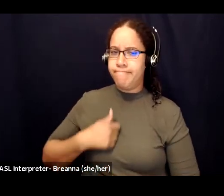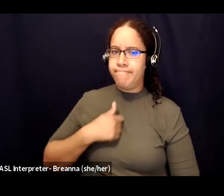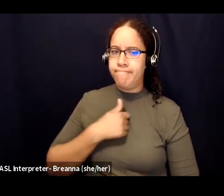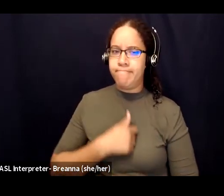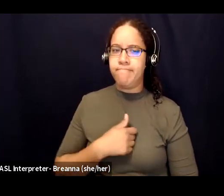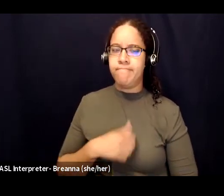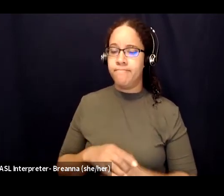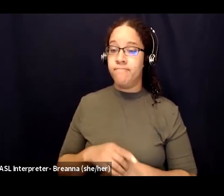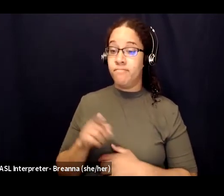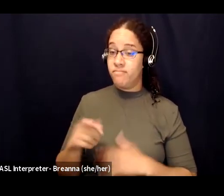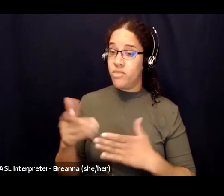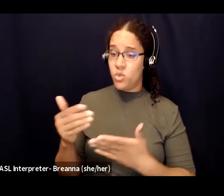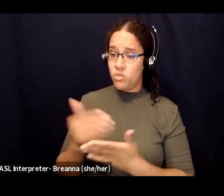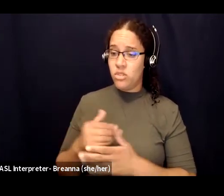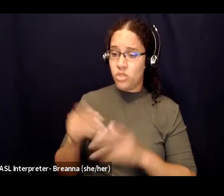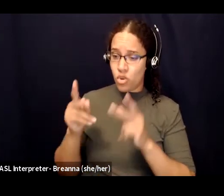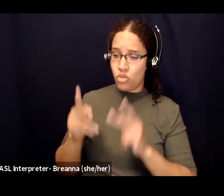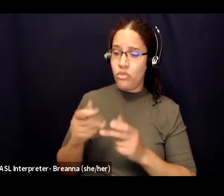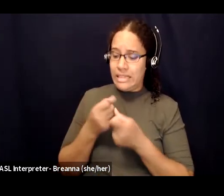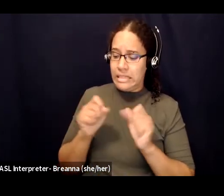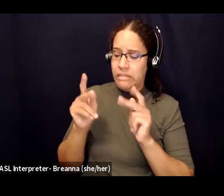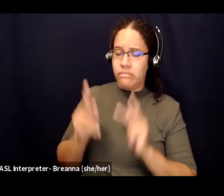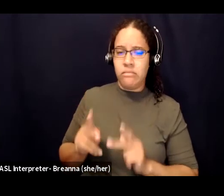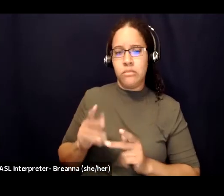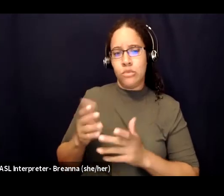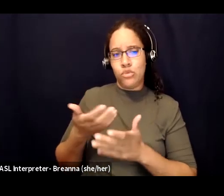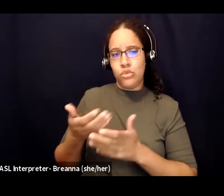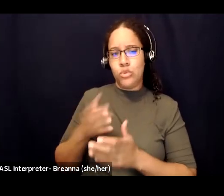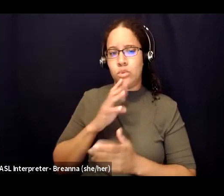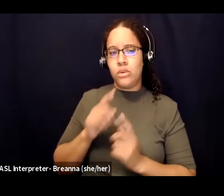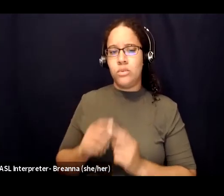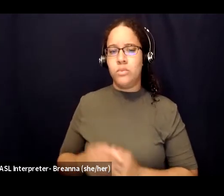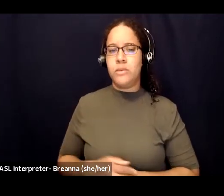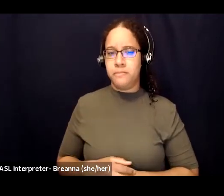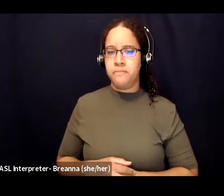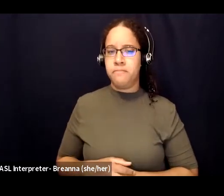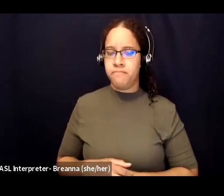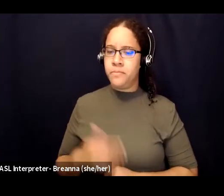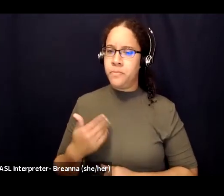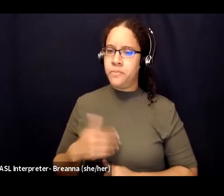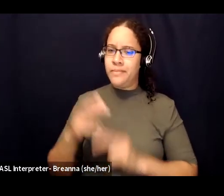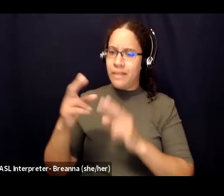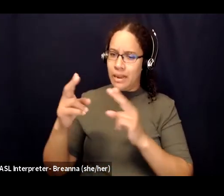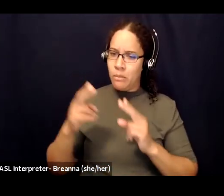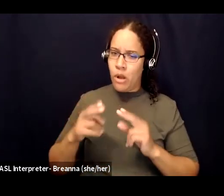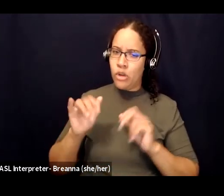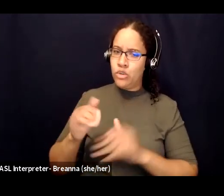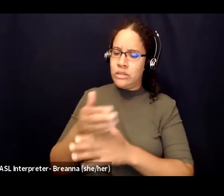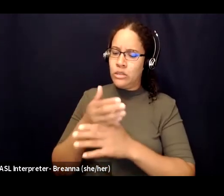i'm so sorry that happened you didn't deserve it and i'm honored you felt you could share that with me you are brave in ways that you should